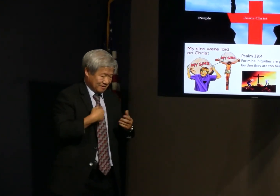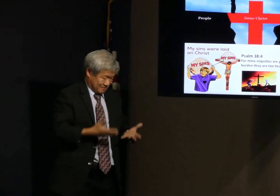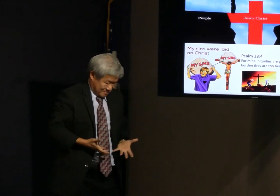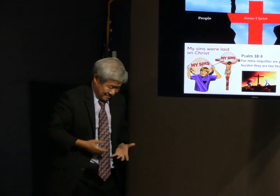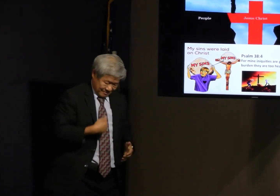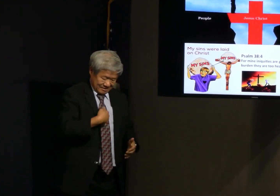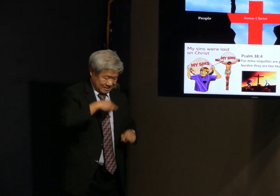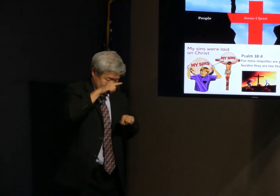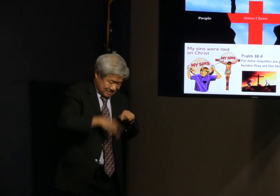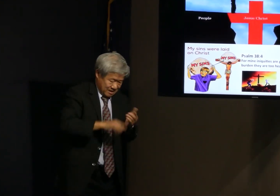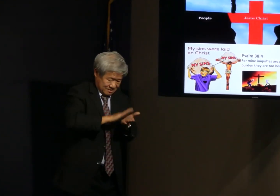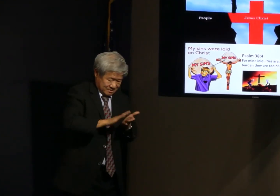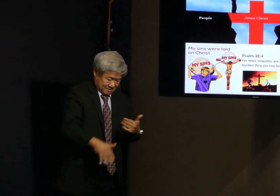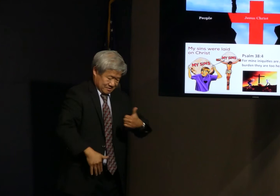they are too heavy for me.